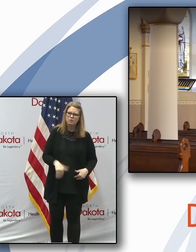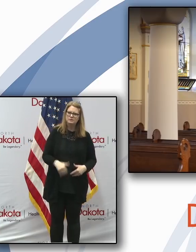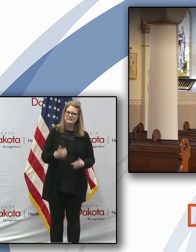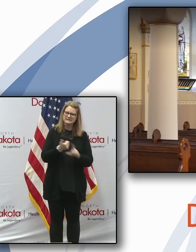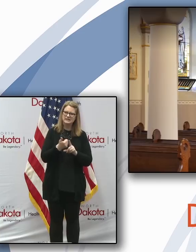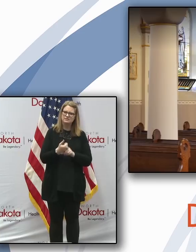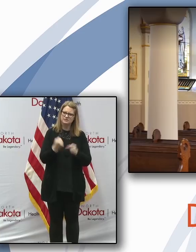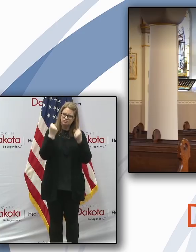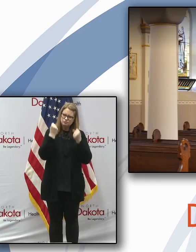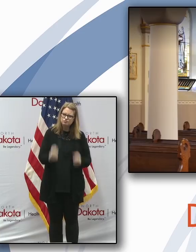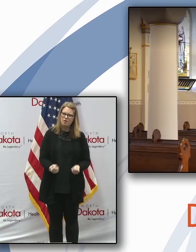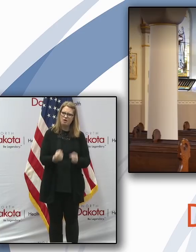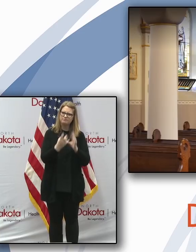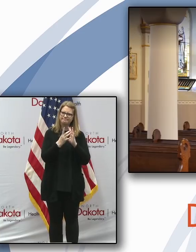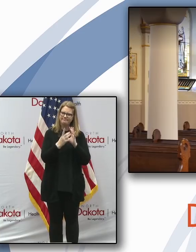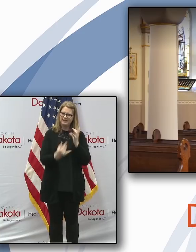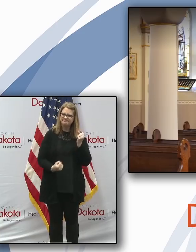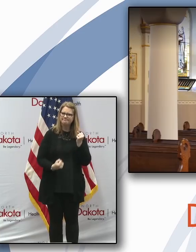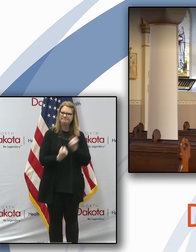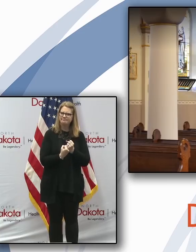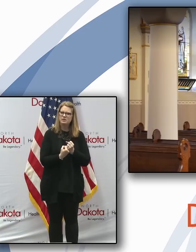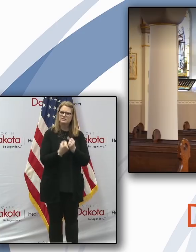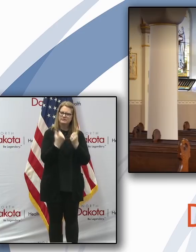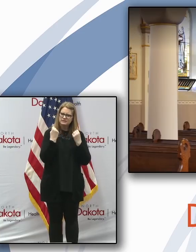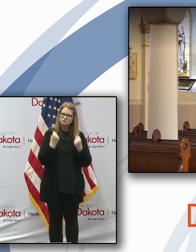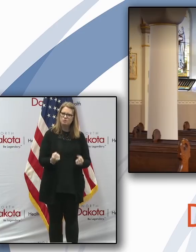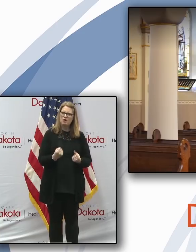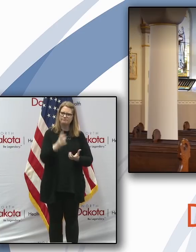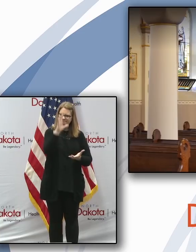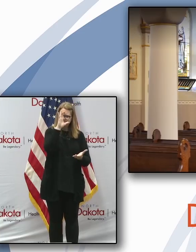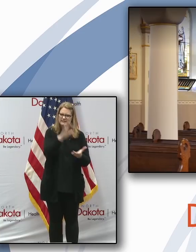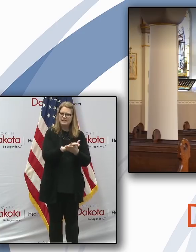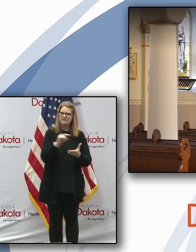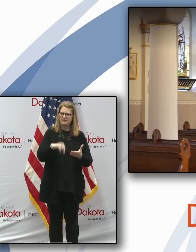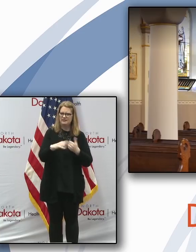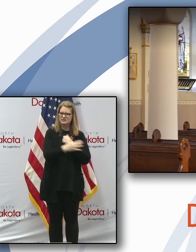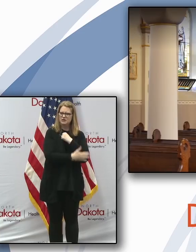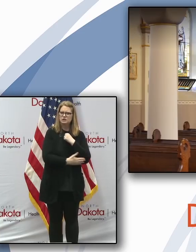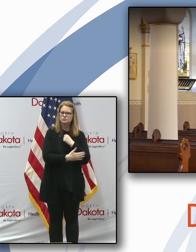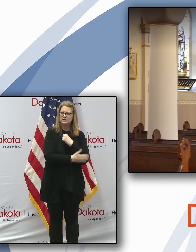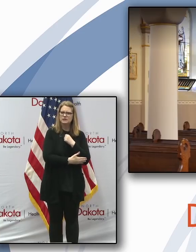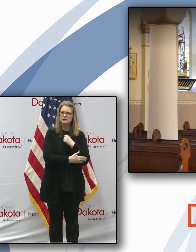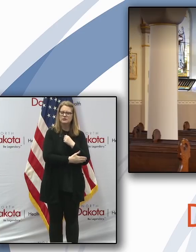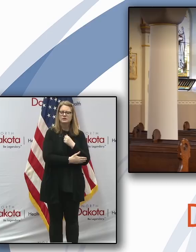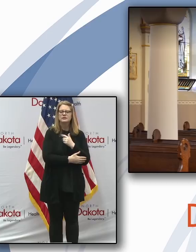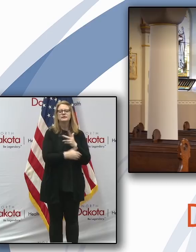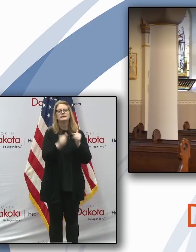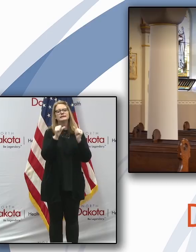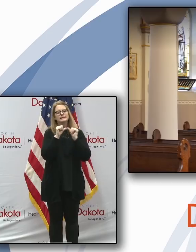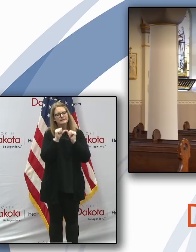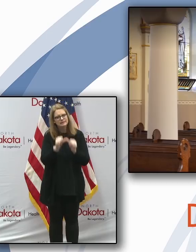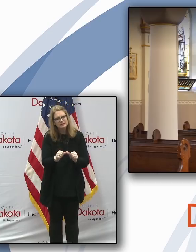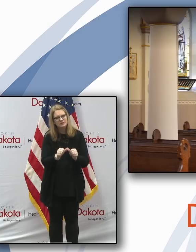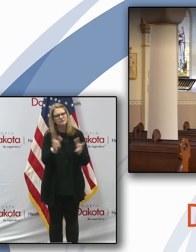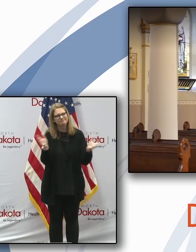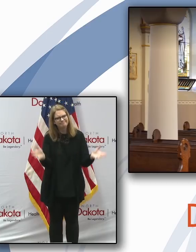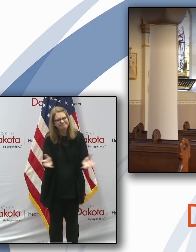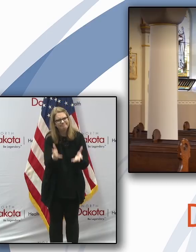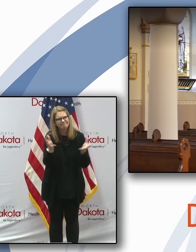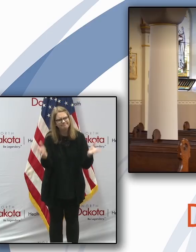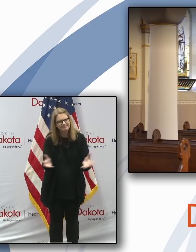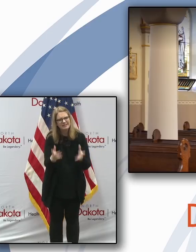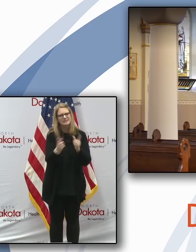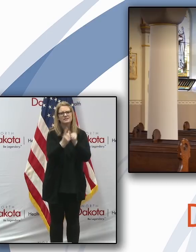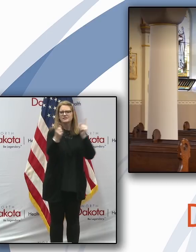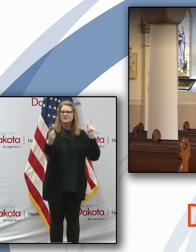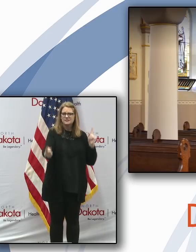country, but even with that, with that religious freedom, we urge people to continue to follow the CDC guidance and